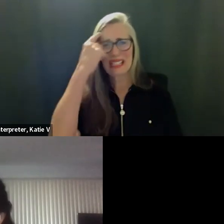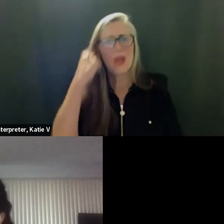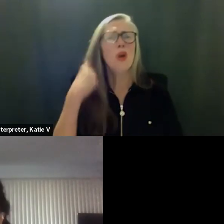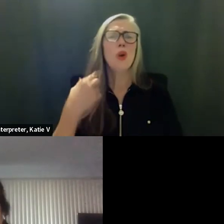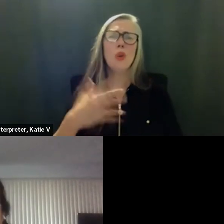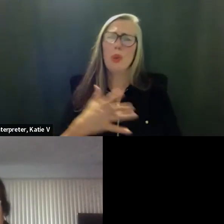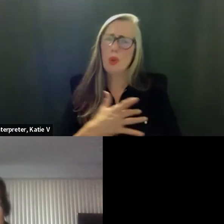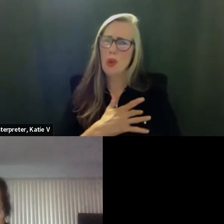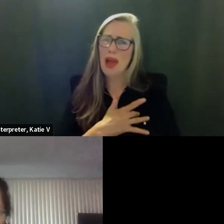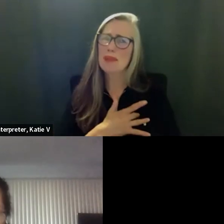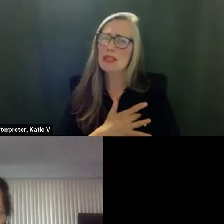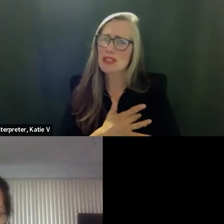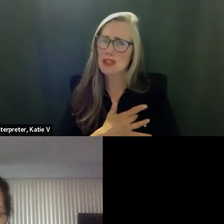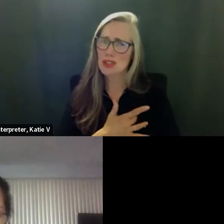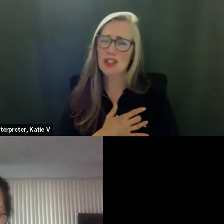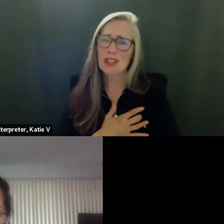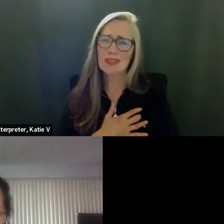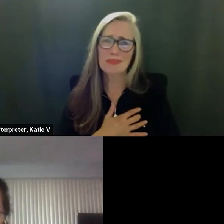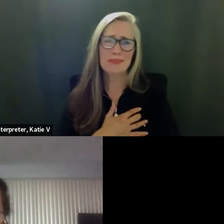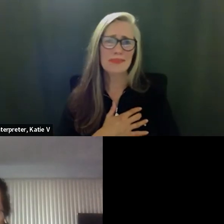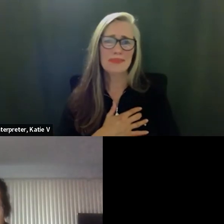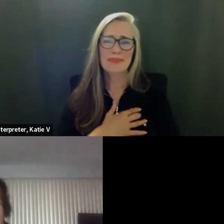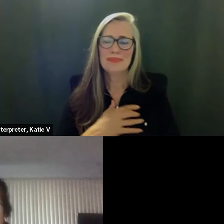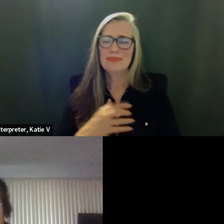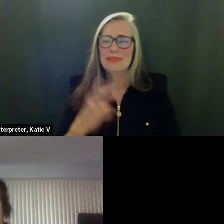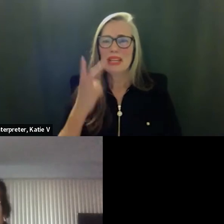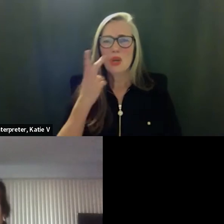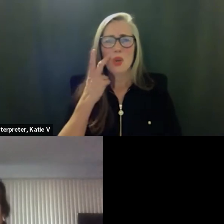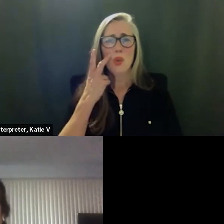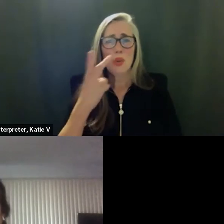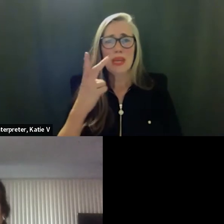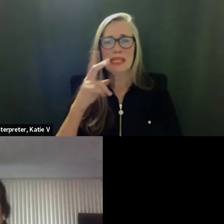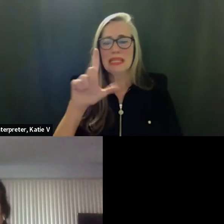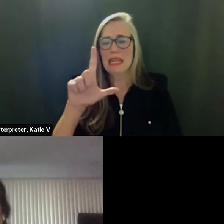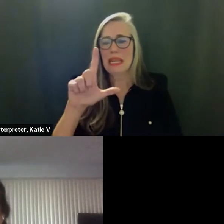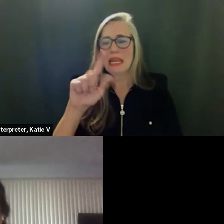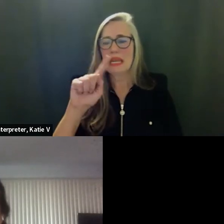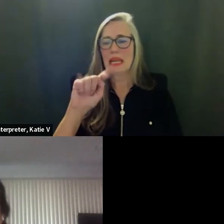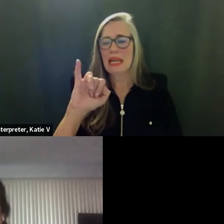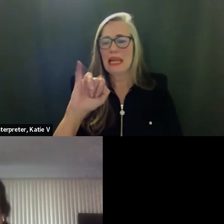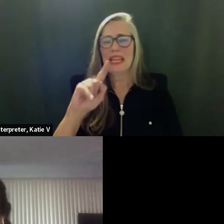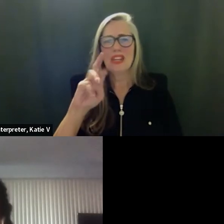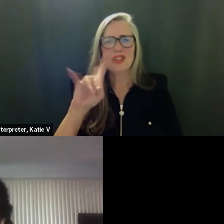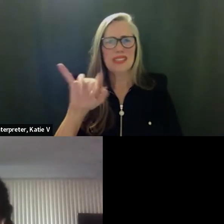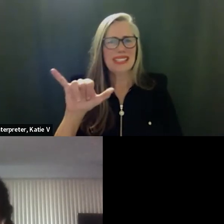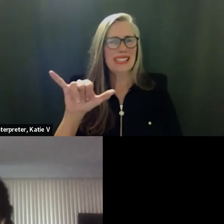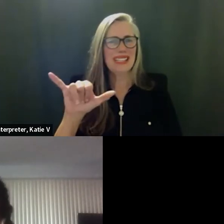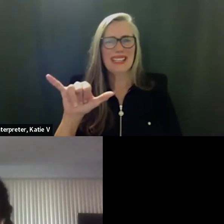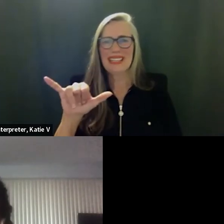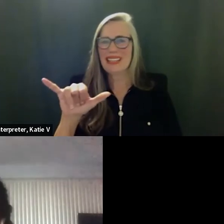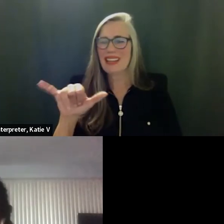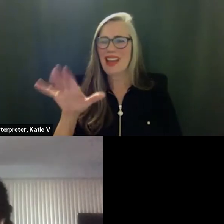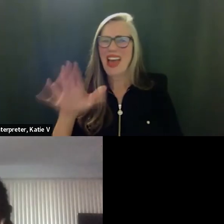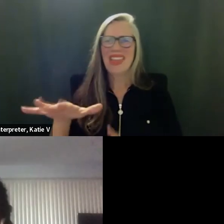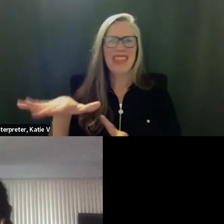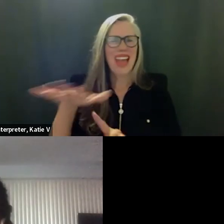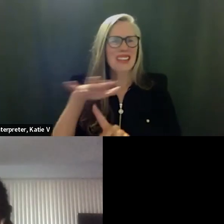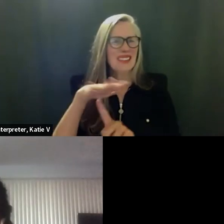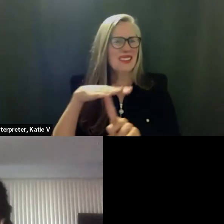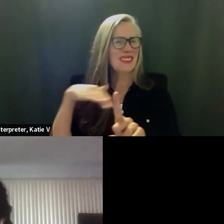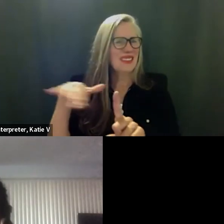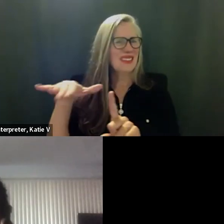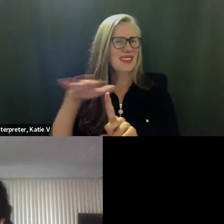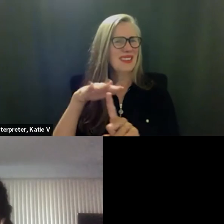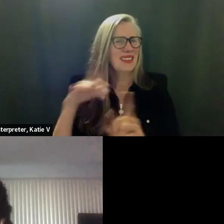about um the culture around our literacy and in particular for the students with learning differences and our